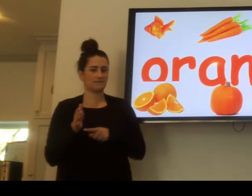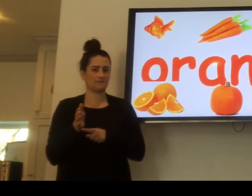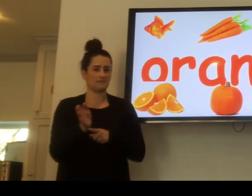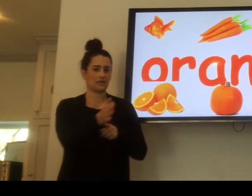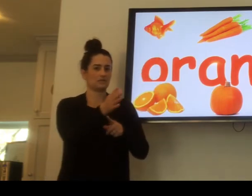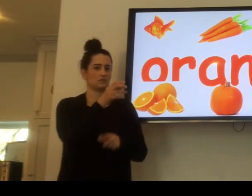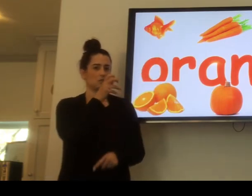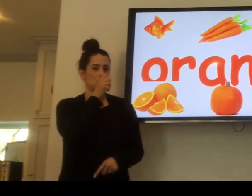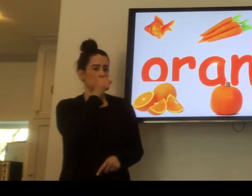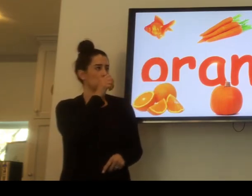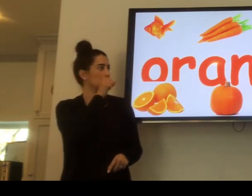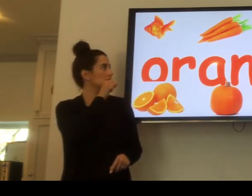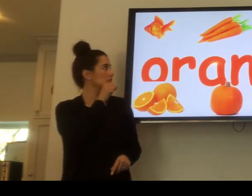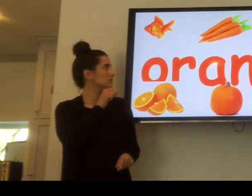An orange fish.